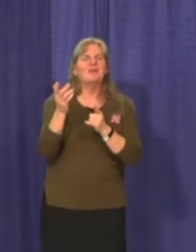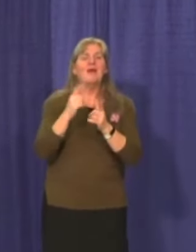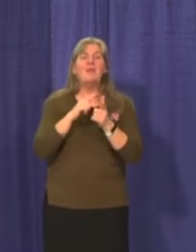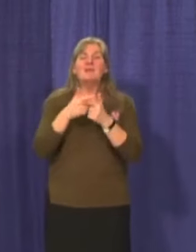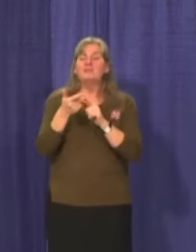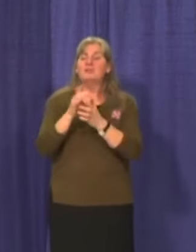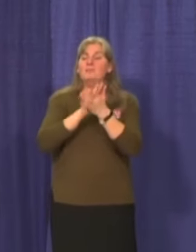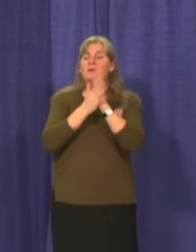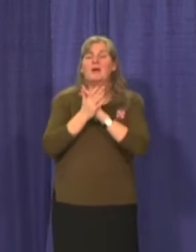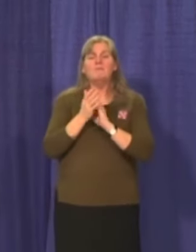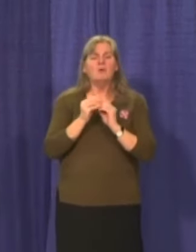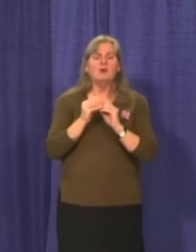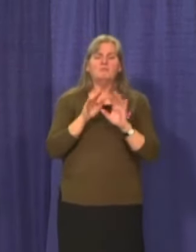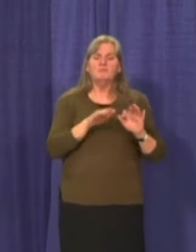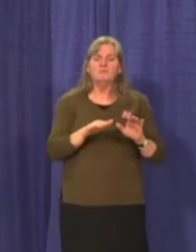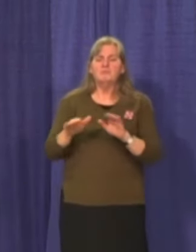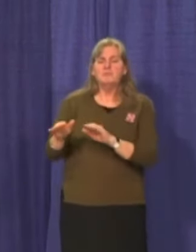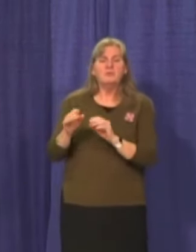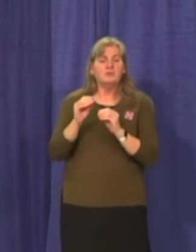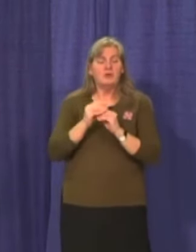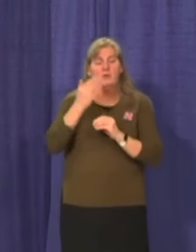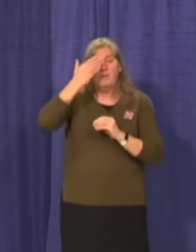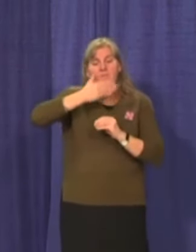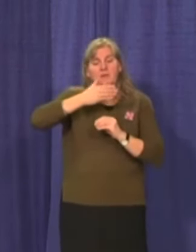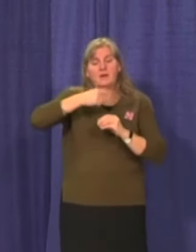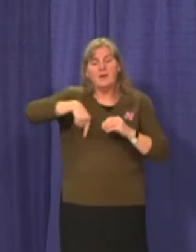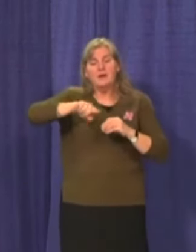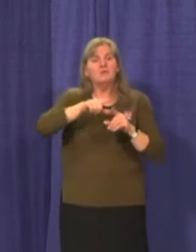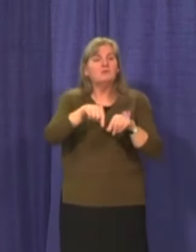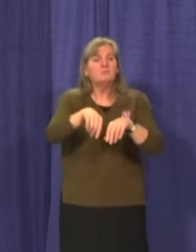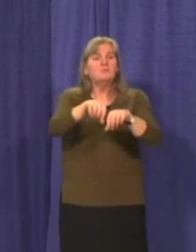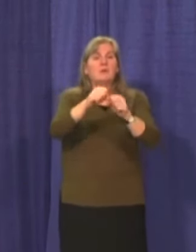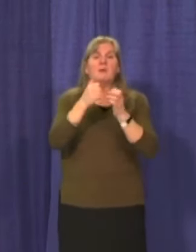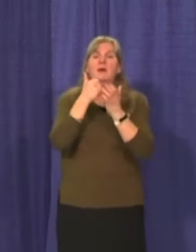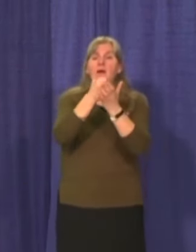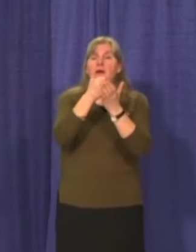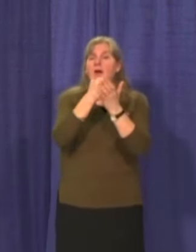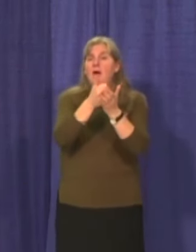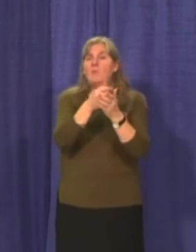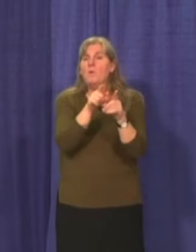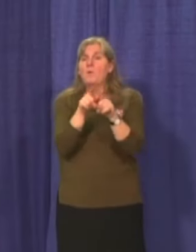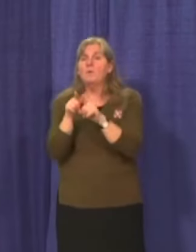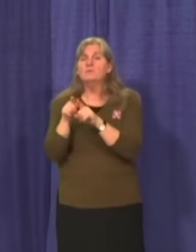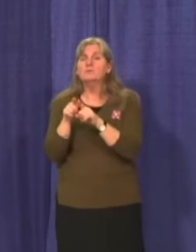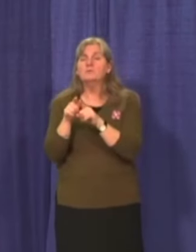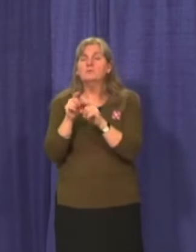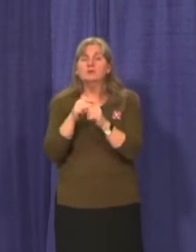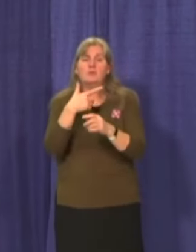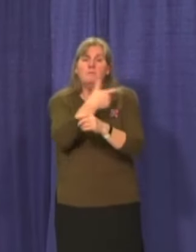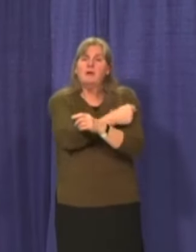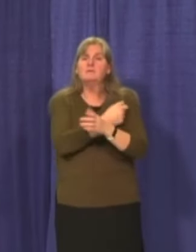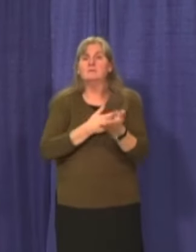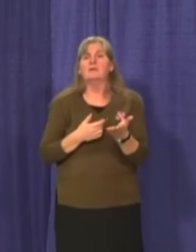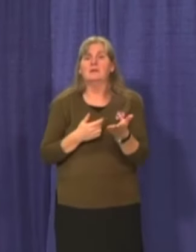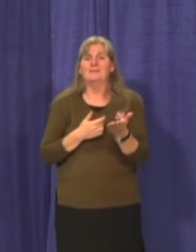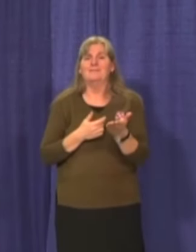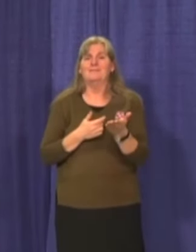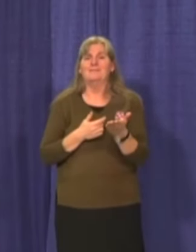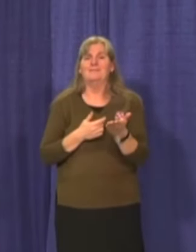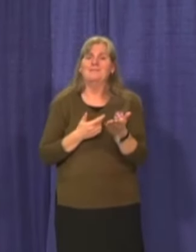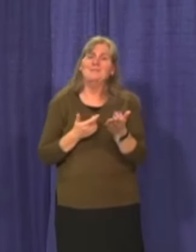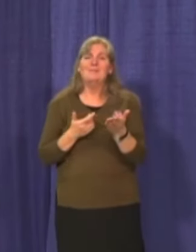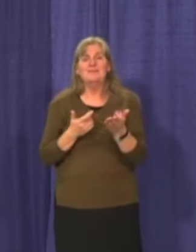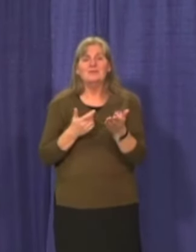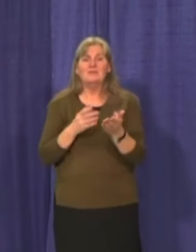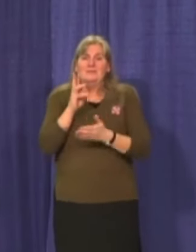a bit, she, uh, at the, at the front end, she ended up helping as well to vaccinate. So it ended